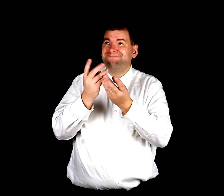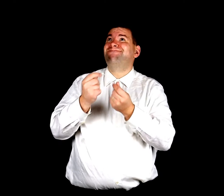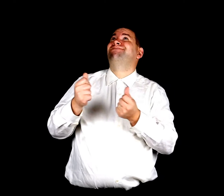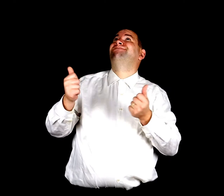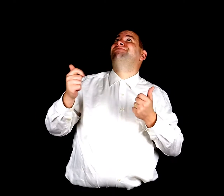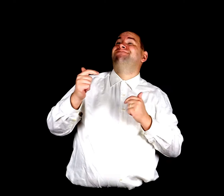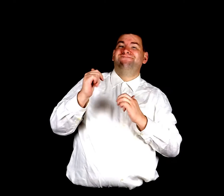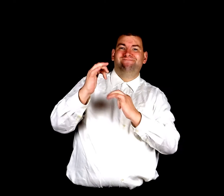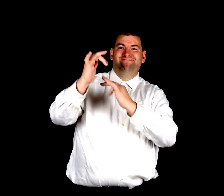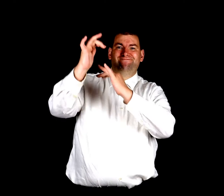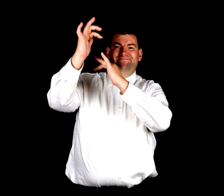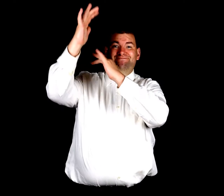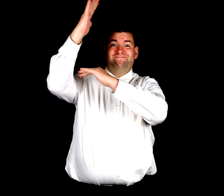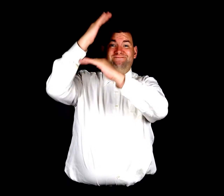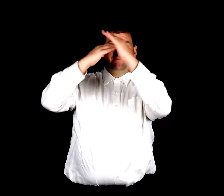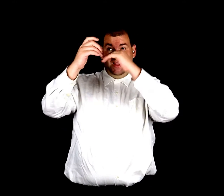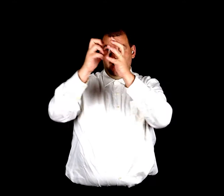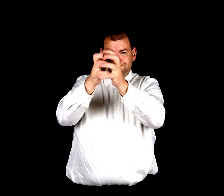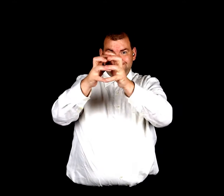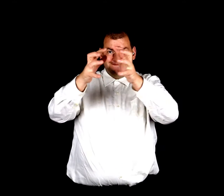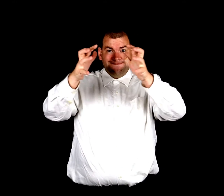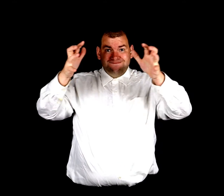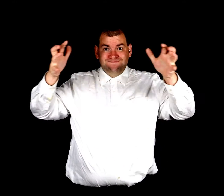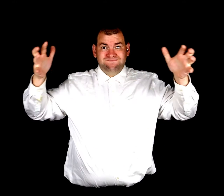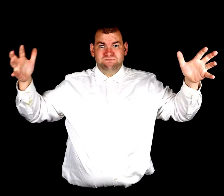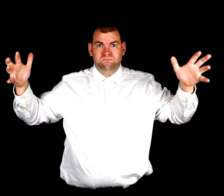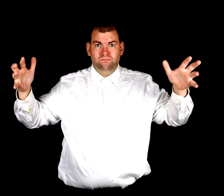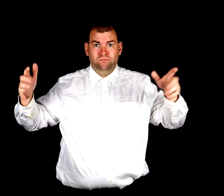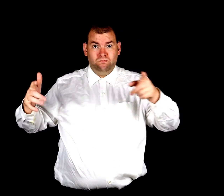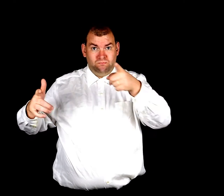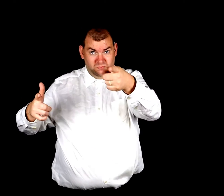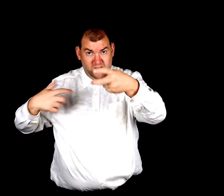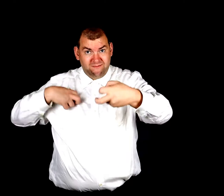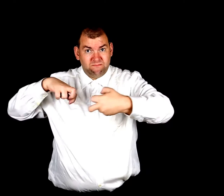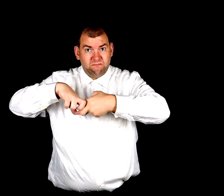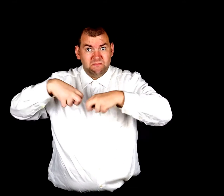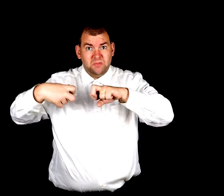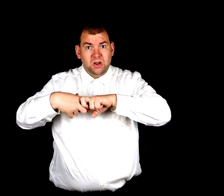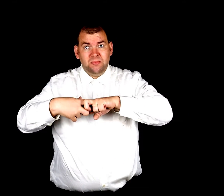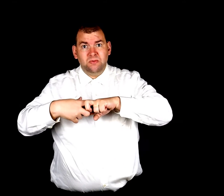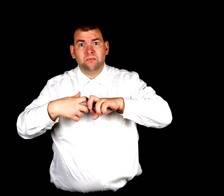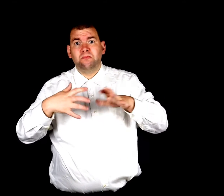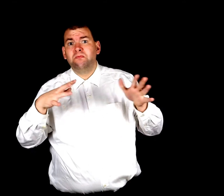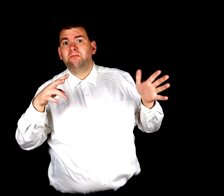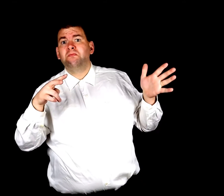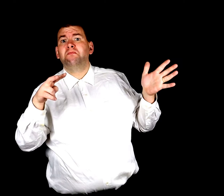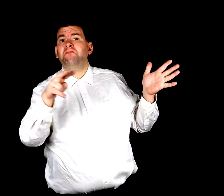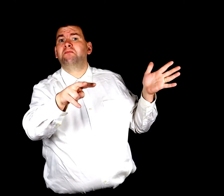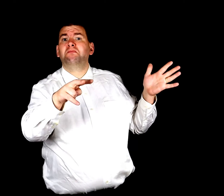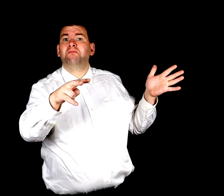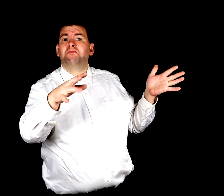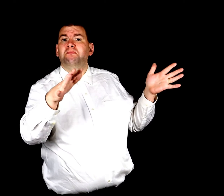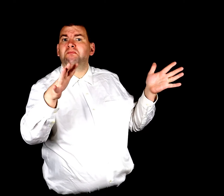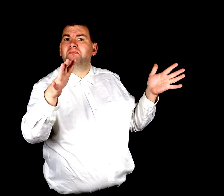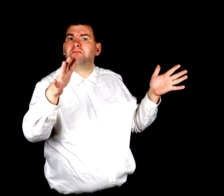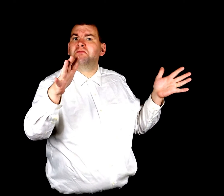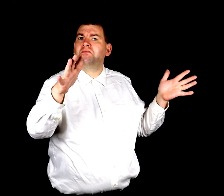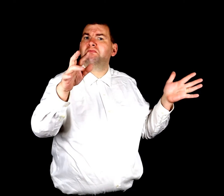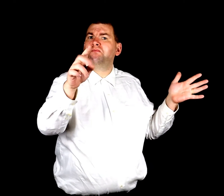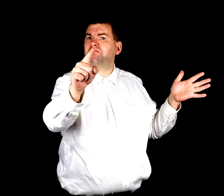the heavens in just a little span Got any problems? Have you looked at your